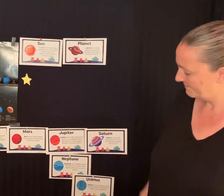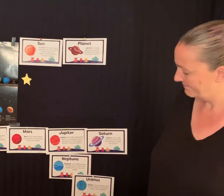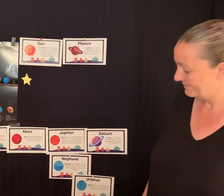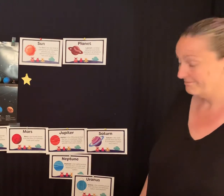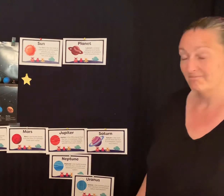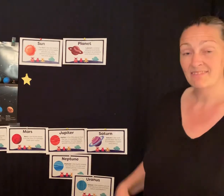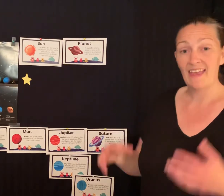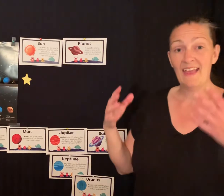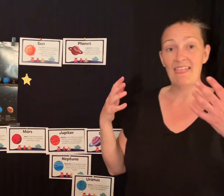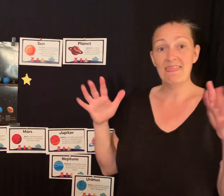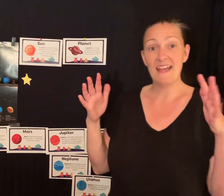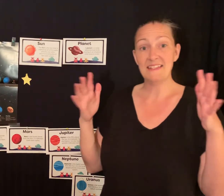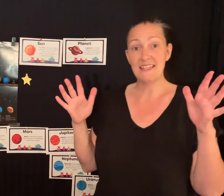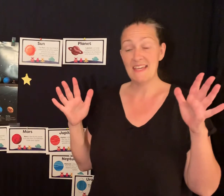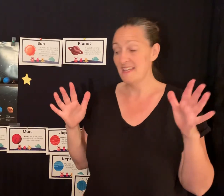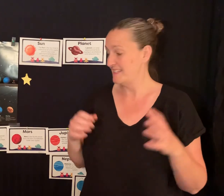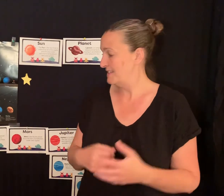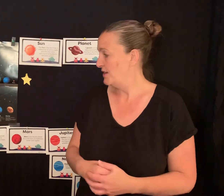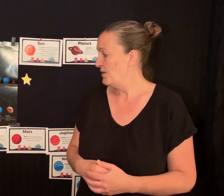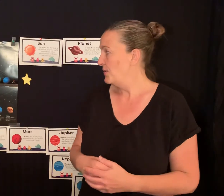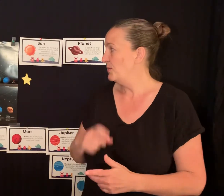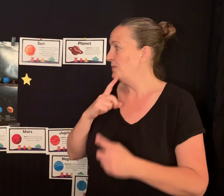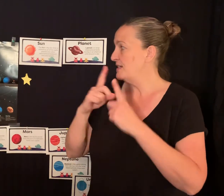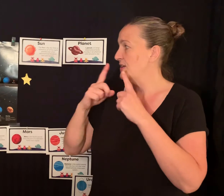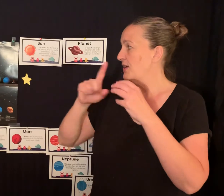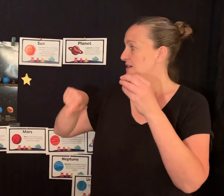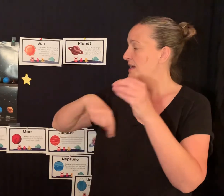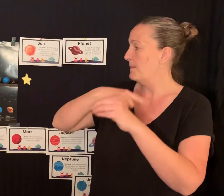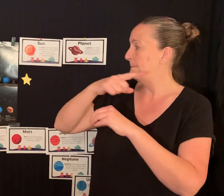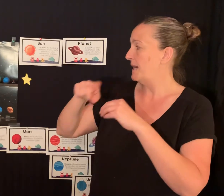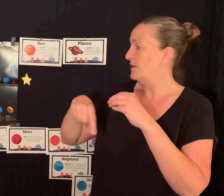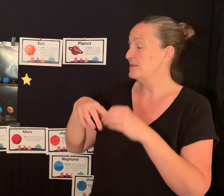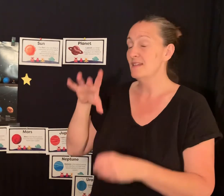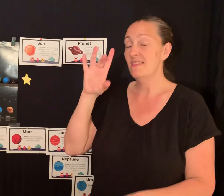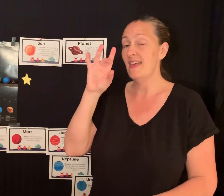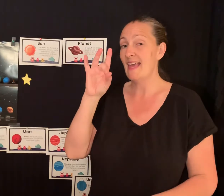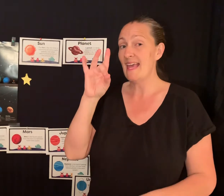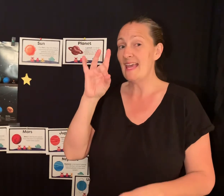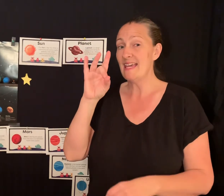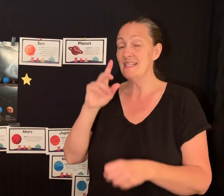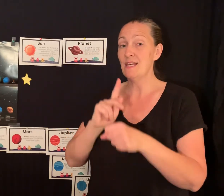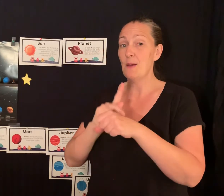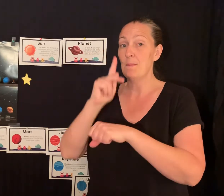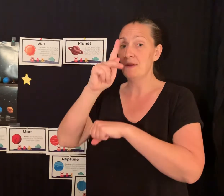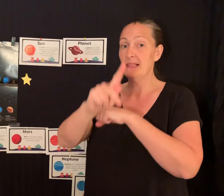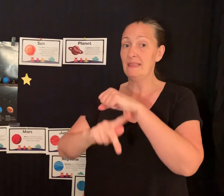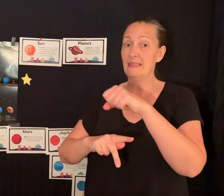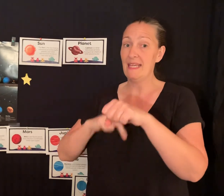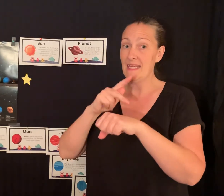And, that's it. We talked about the eight planets.